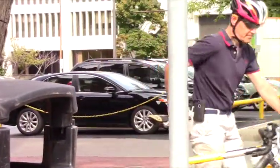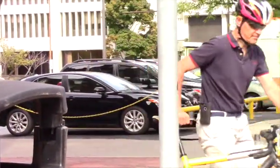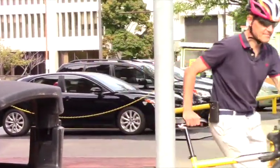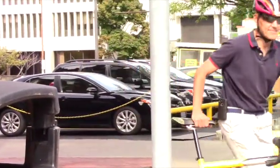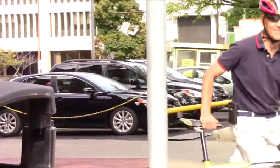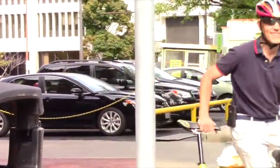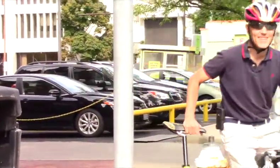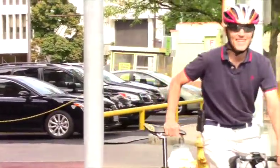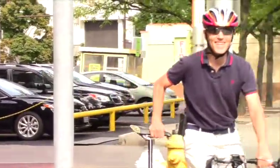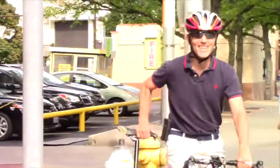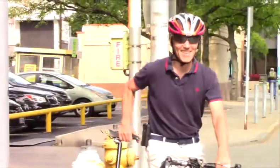I don't know what to do.